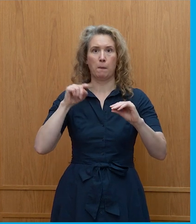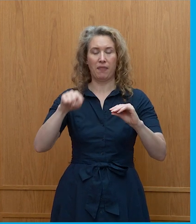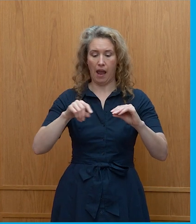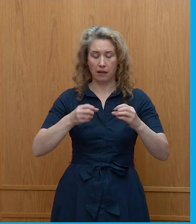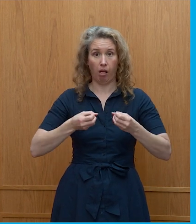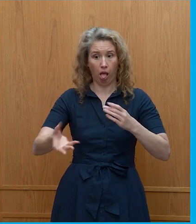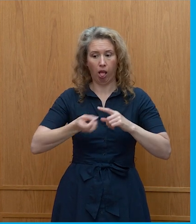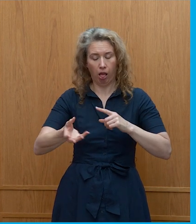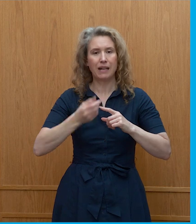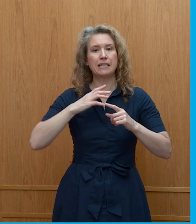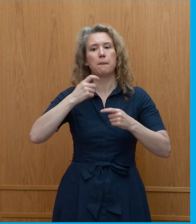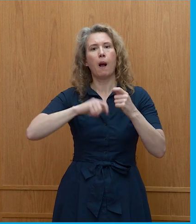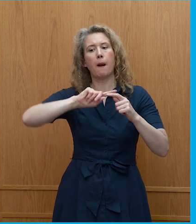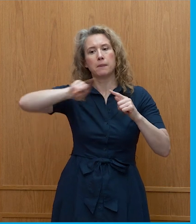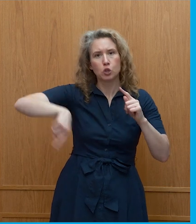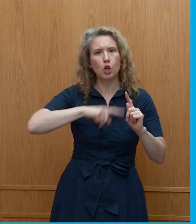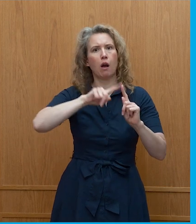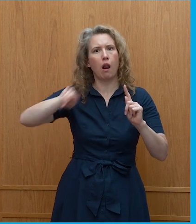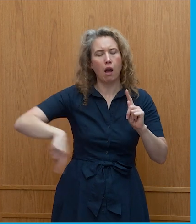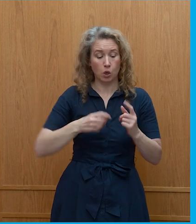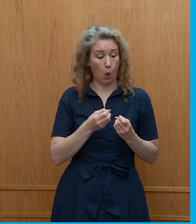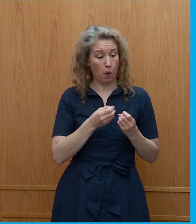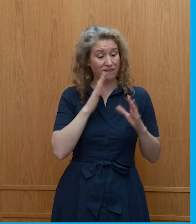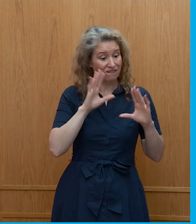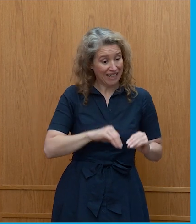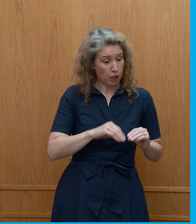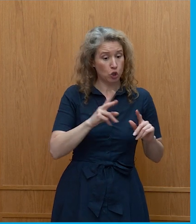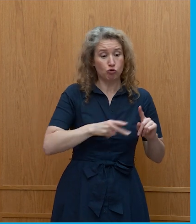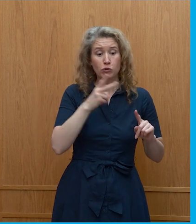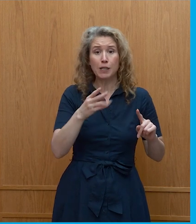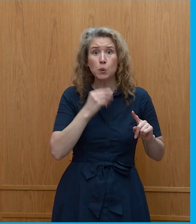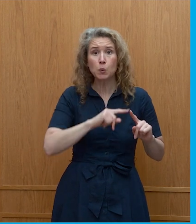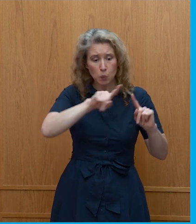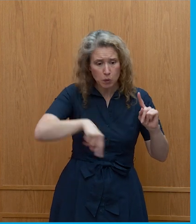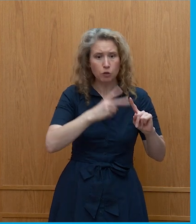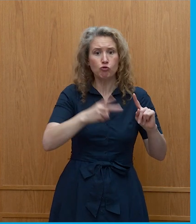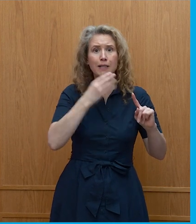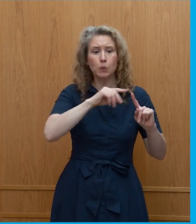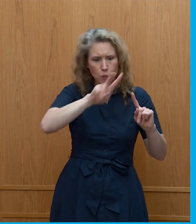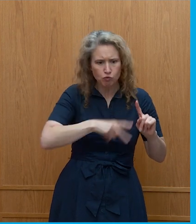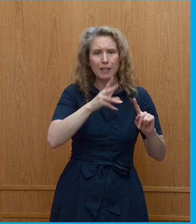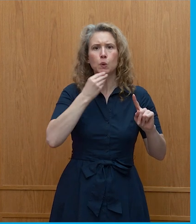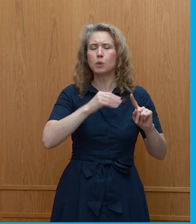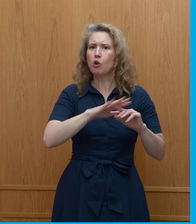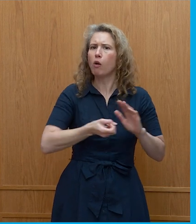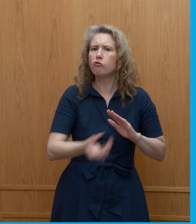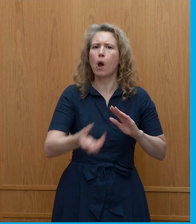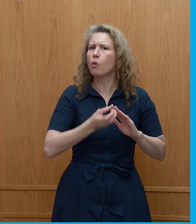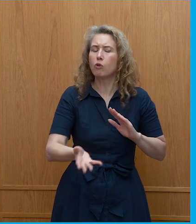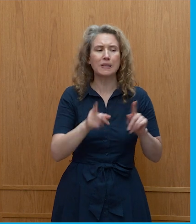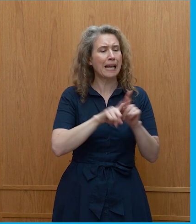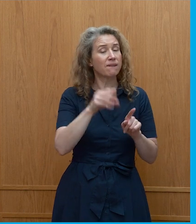the circular economy, the circular economy of our waste, of our food, of our energy, is really important, and that isn't within